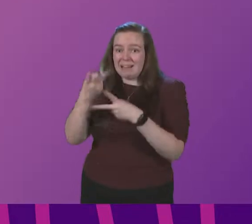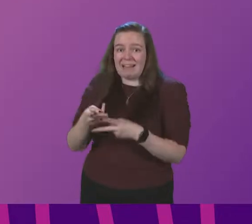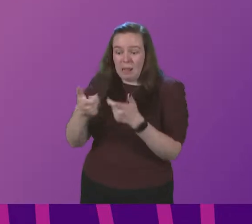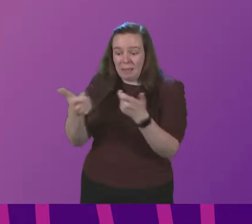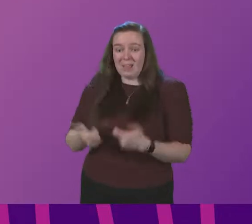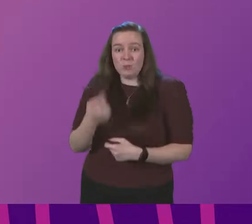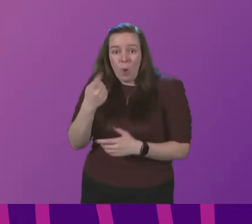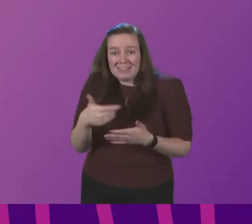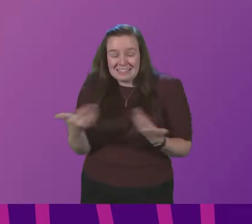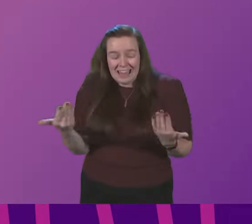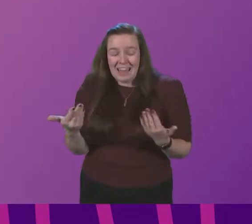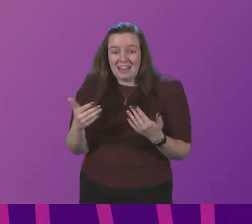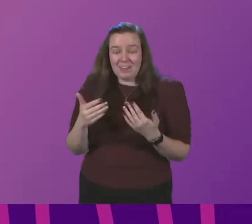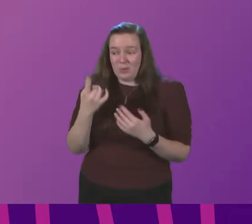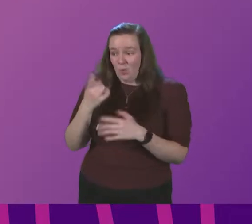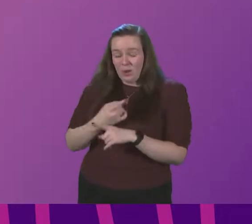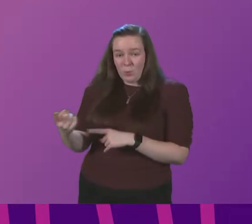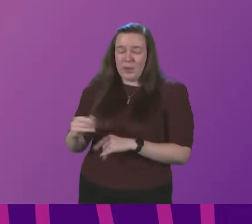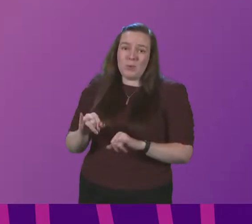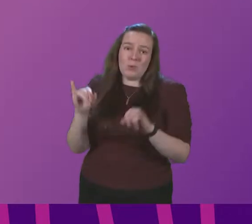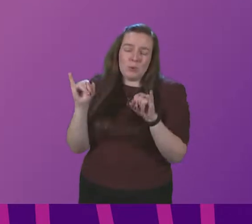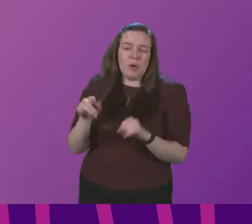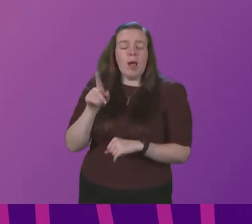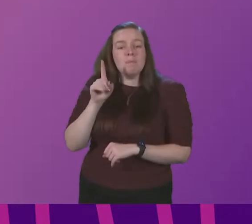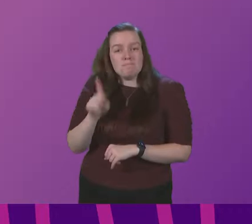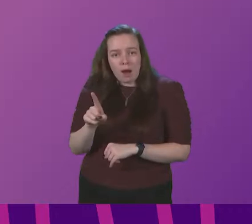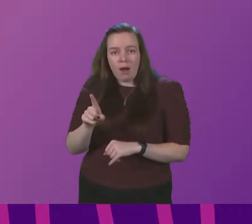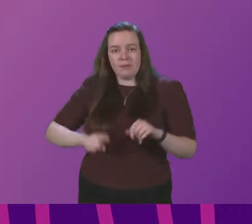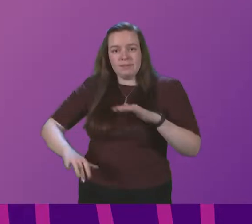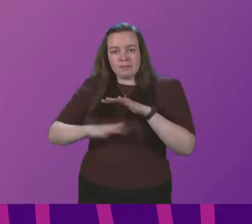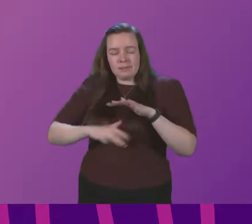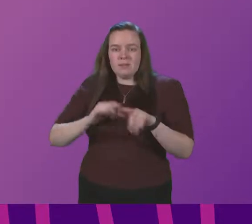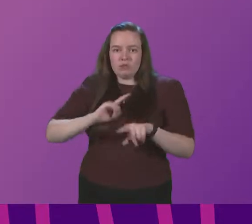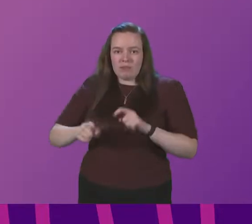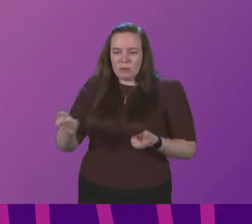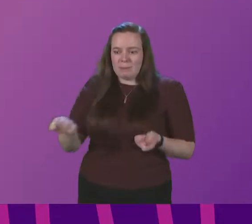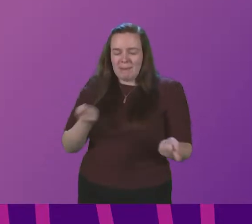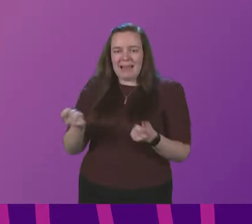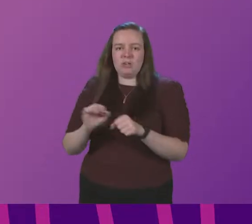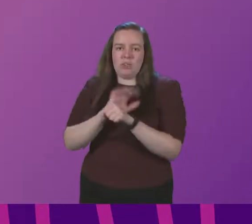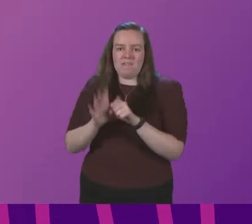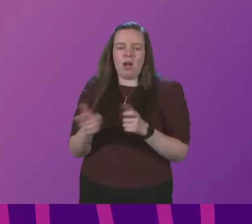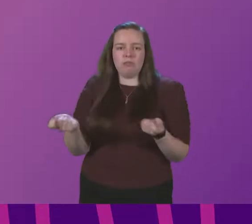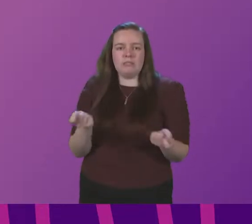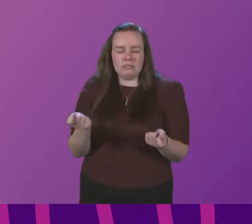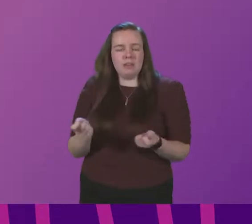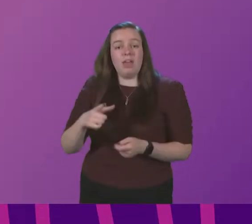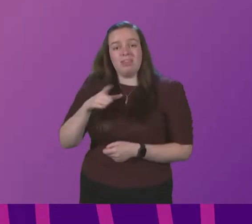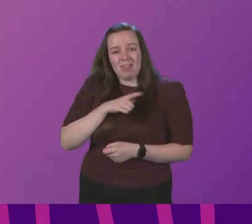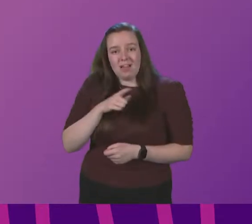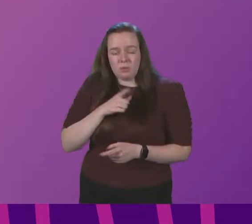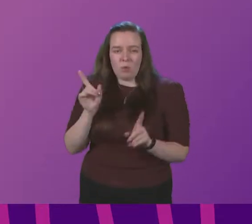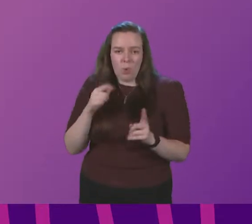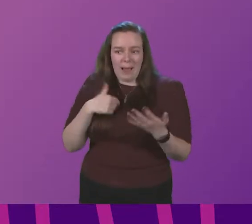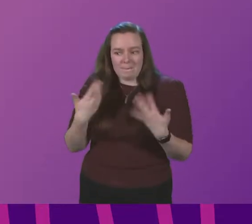day, let alone multiple days. But the root of this is to get this virus under control. And that is why what I